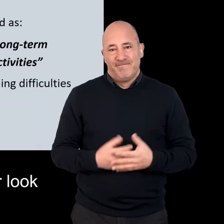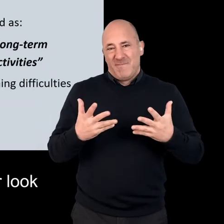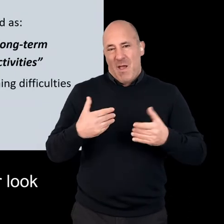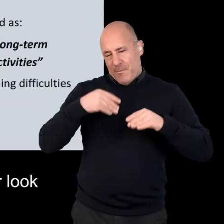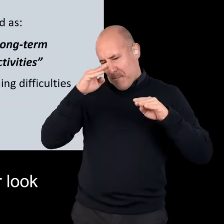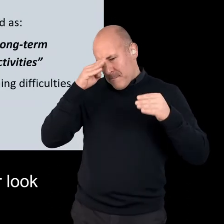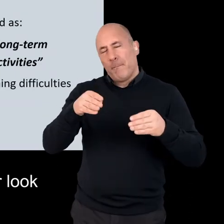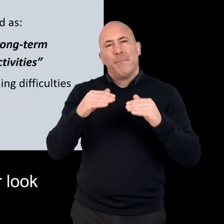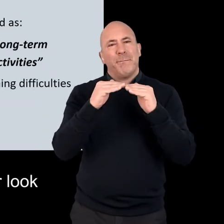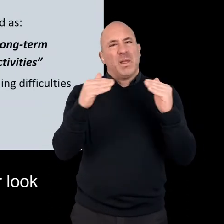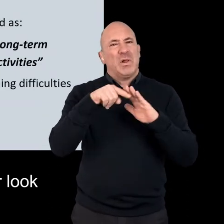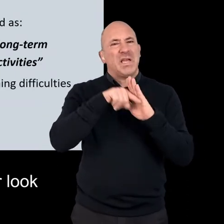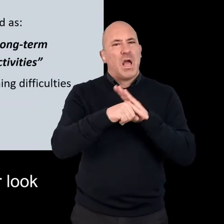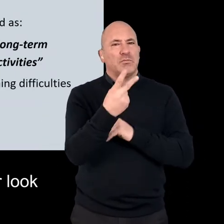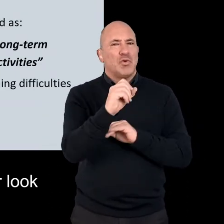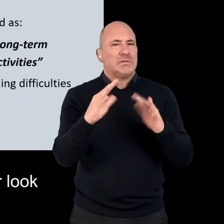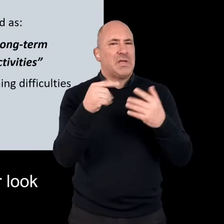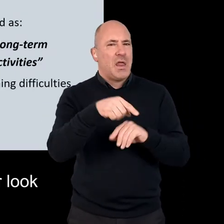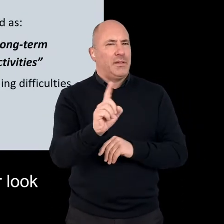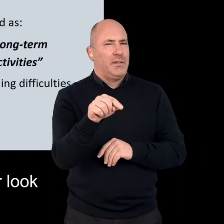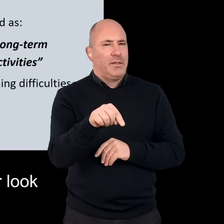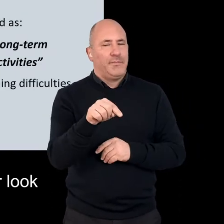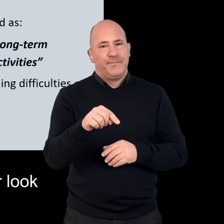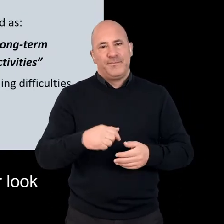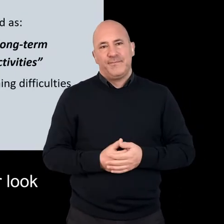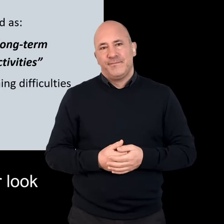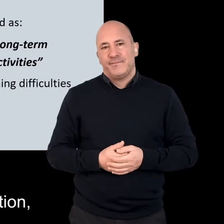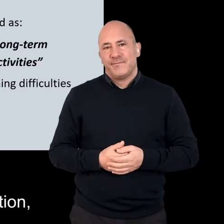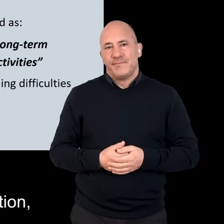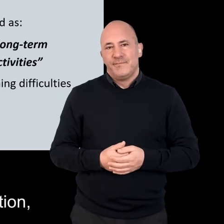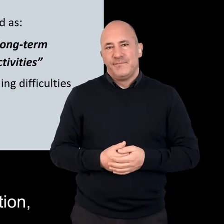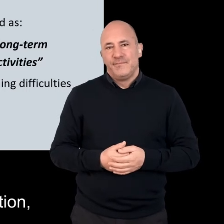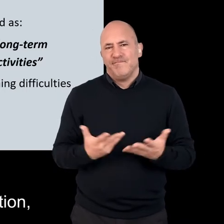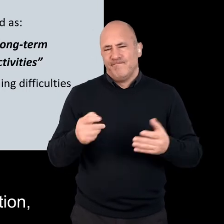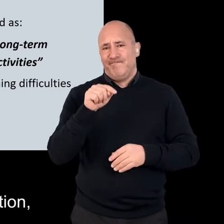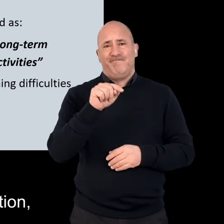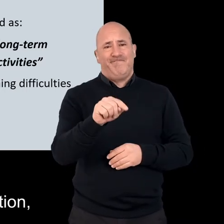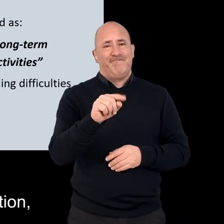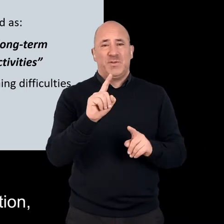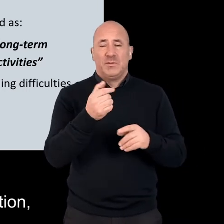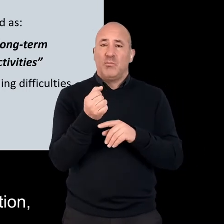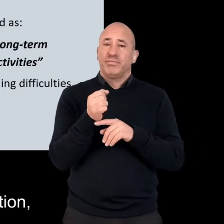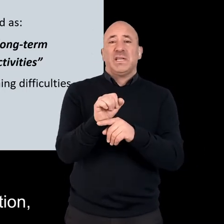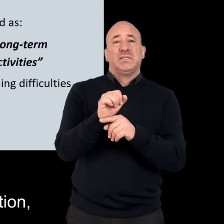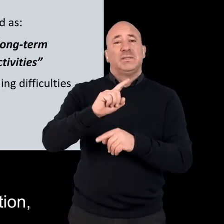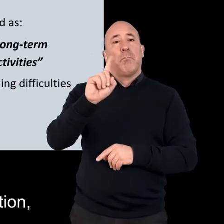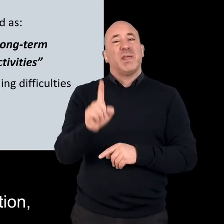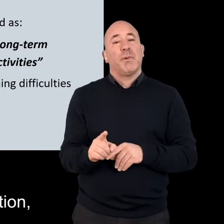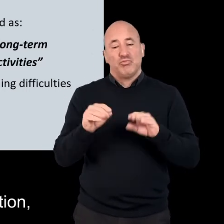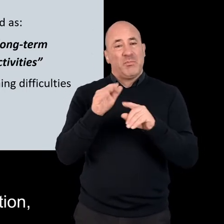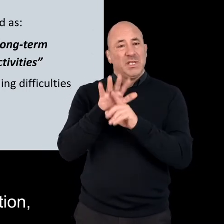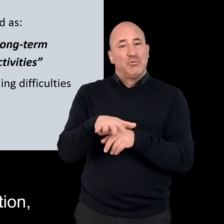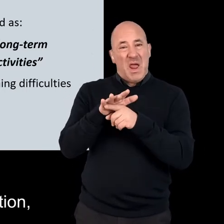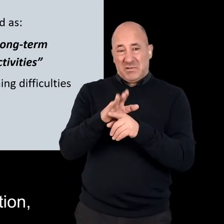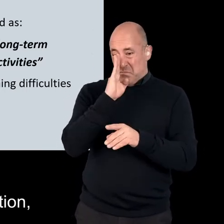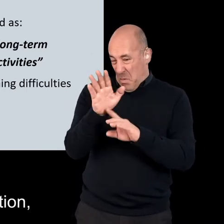We are now going to take a closer look at the Equality Act 2010. So the Equality Act 2010 protects